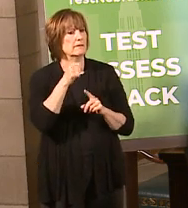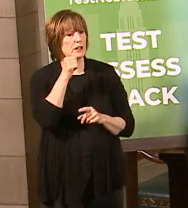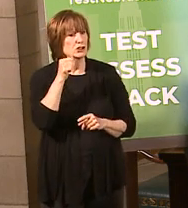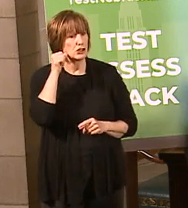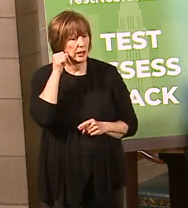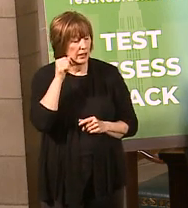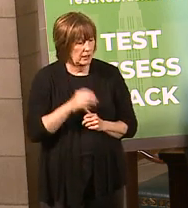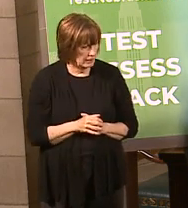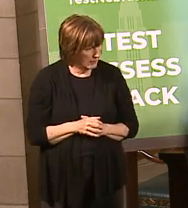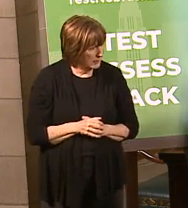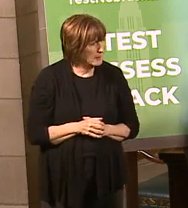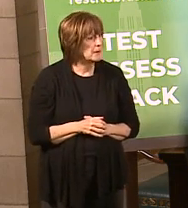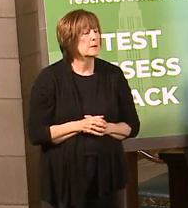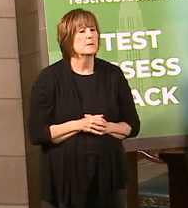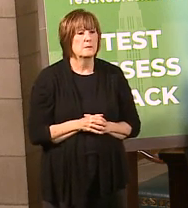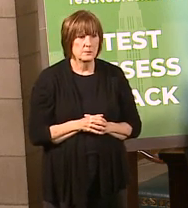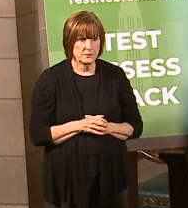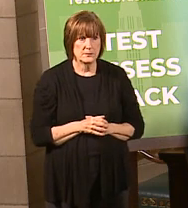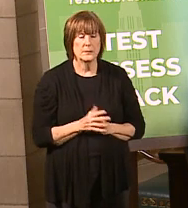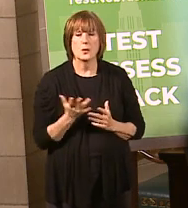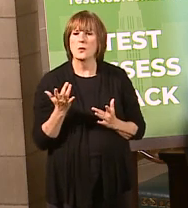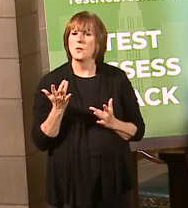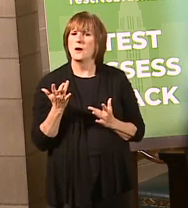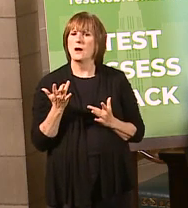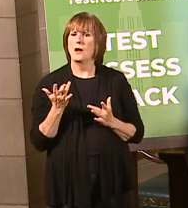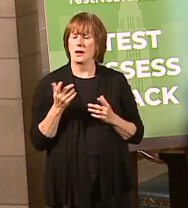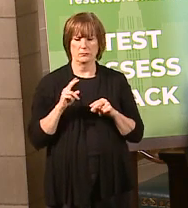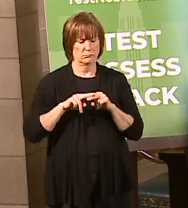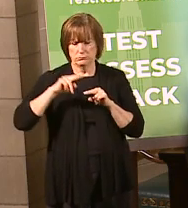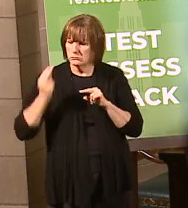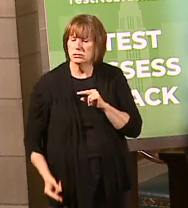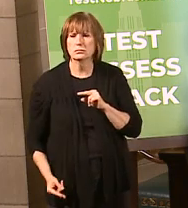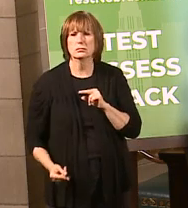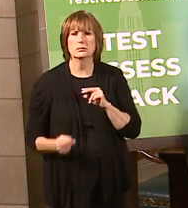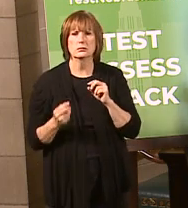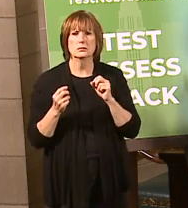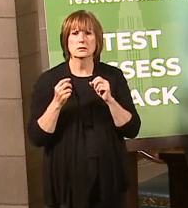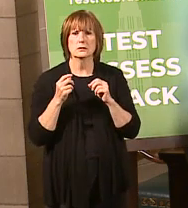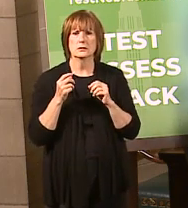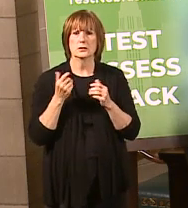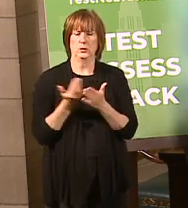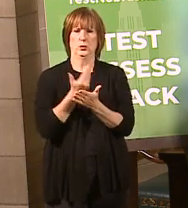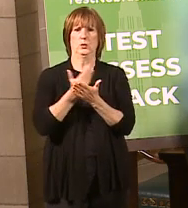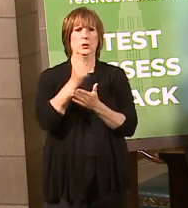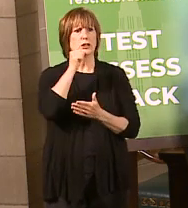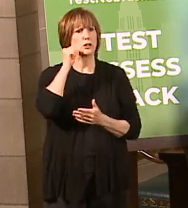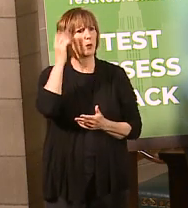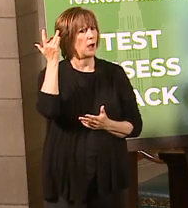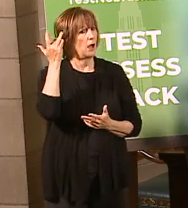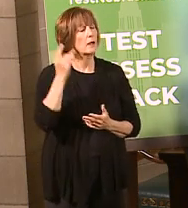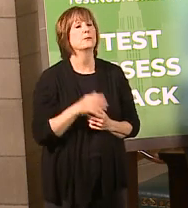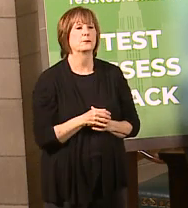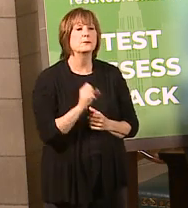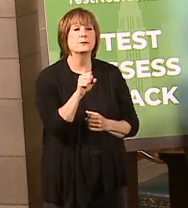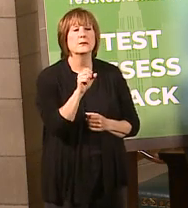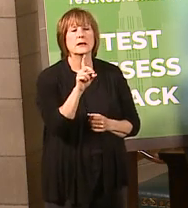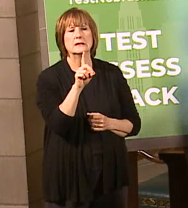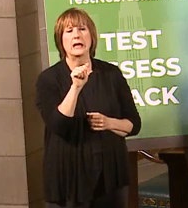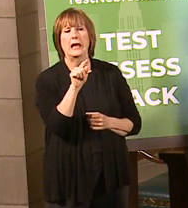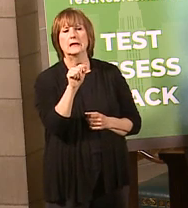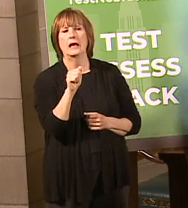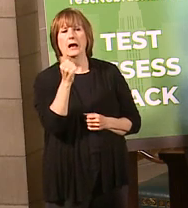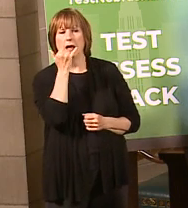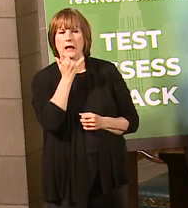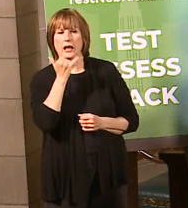Kevin from WWT wants to know if there's an explanation for the sharp drop of new cases yesterday, and yes, Kevin, there was a data error